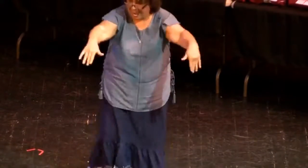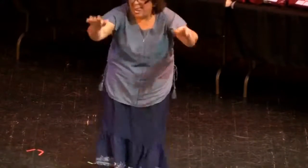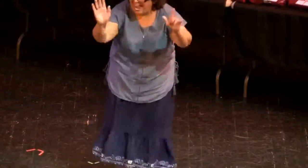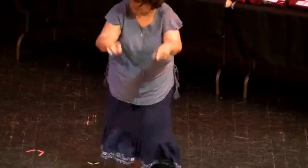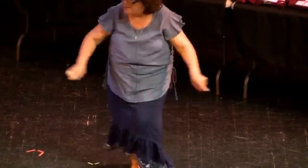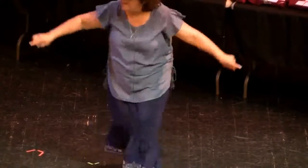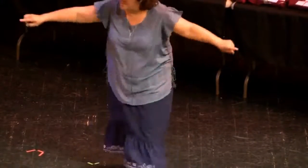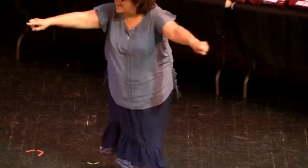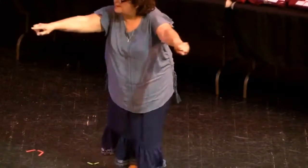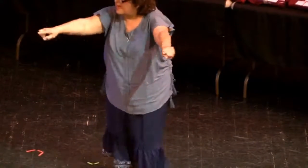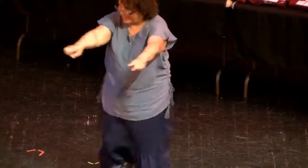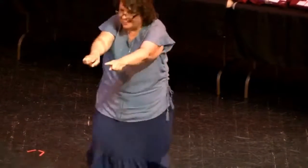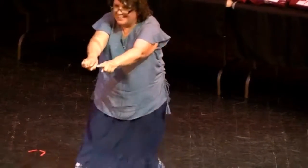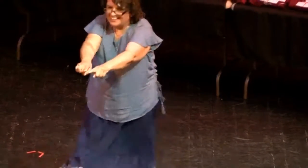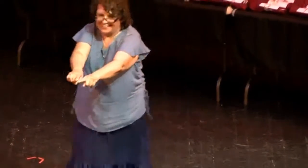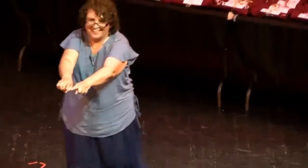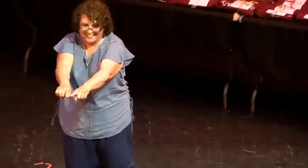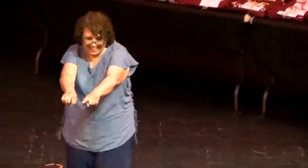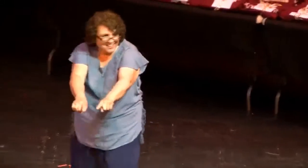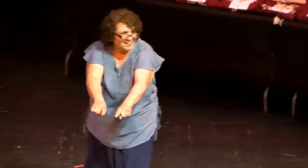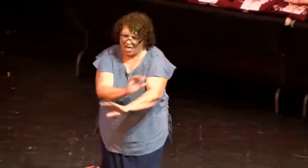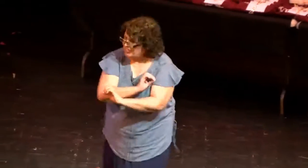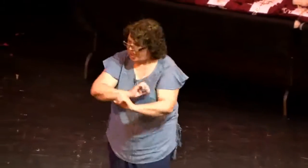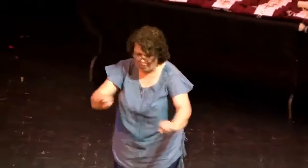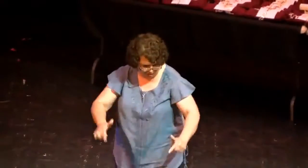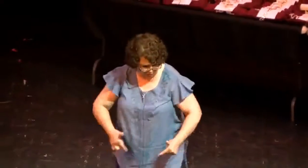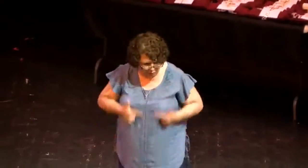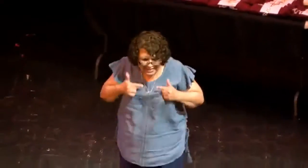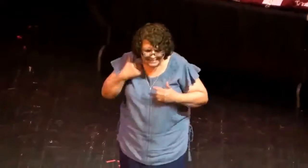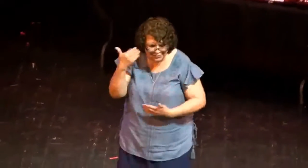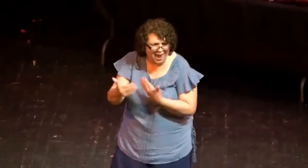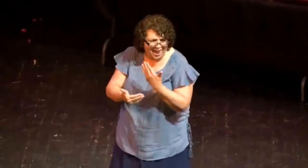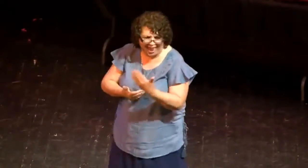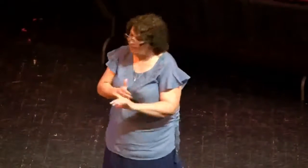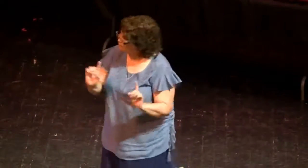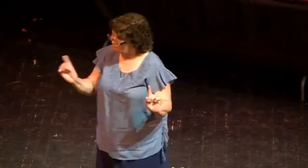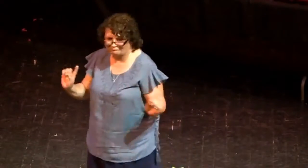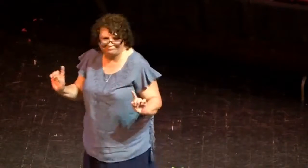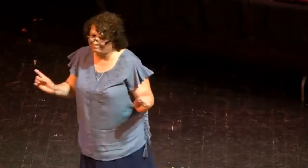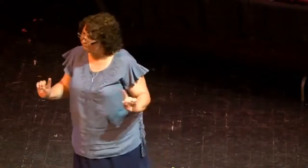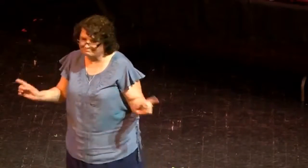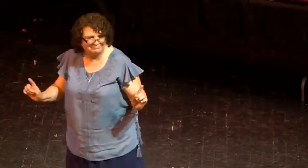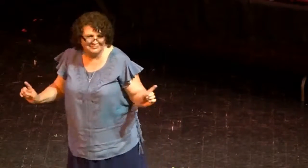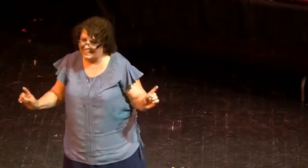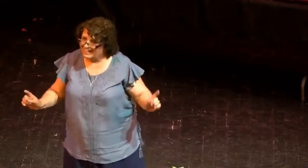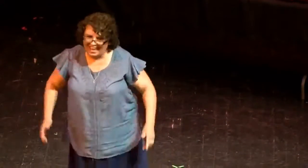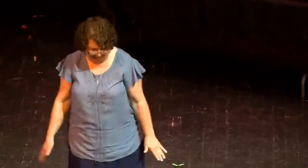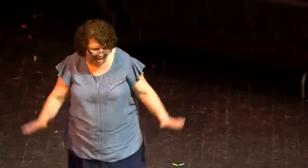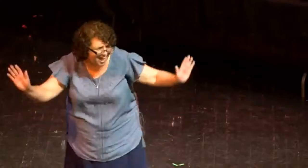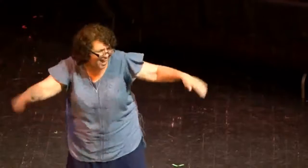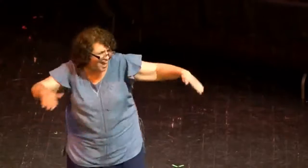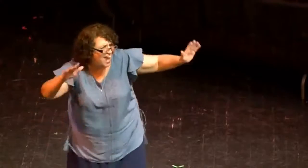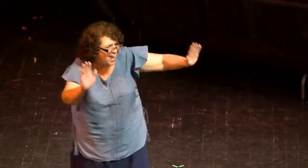baby There's no reason with that I'm over,